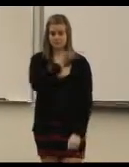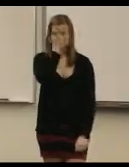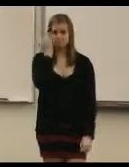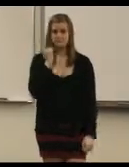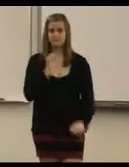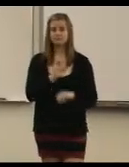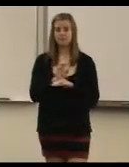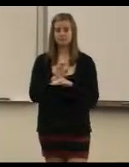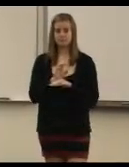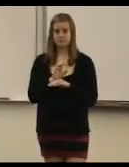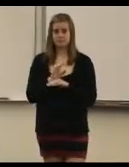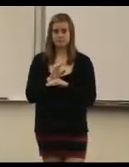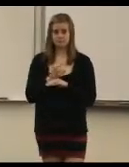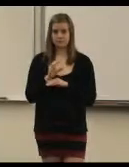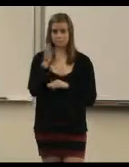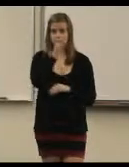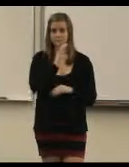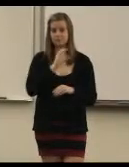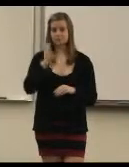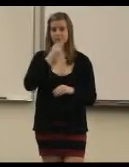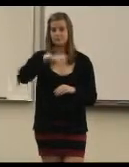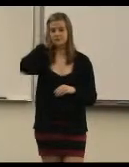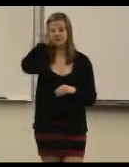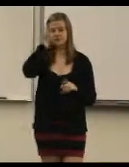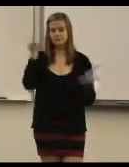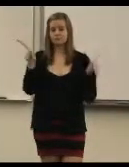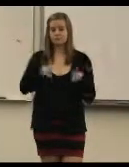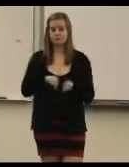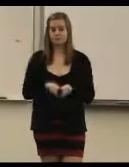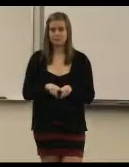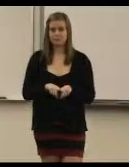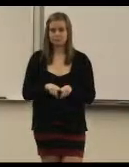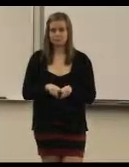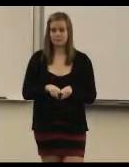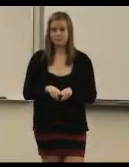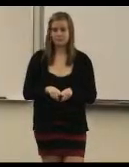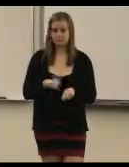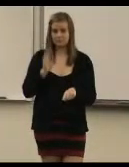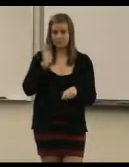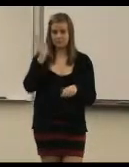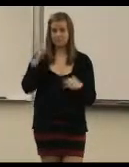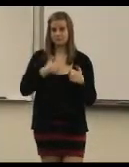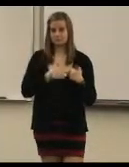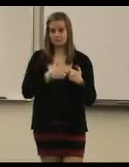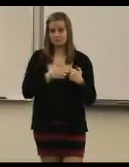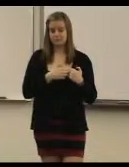it's a beautiful night, we're looking for something dumb to do. Hey baby,